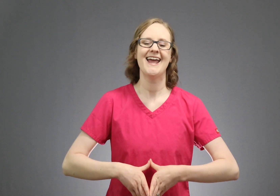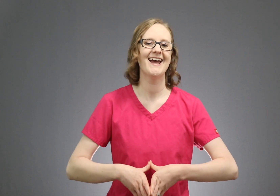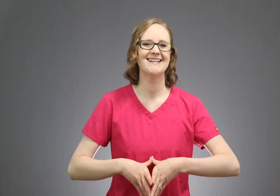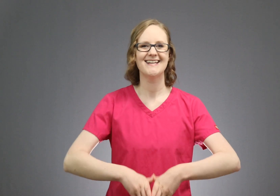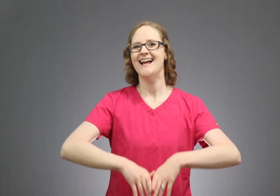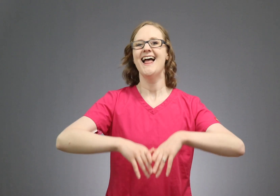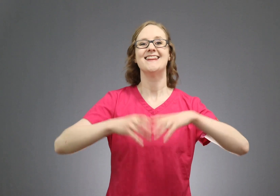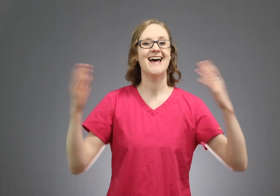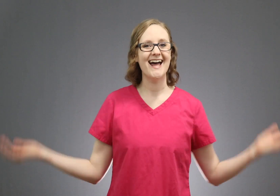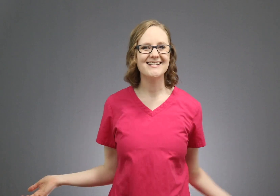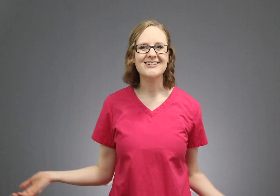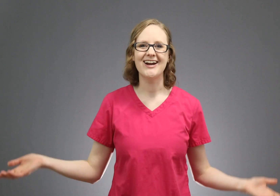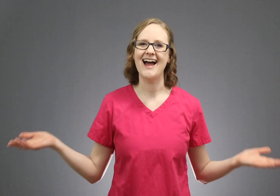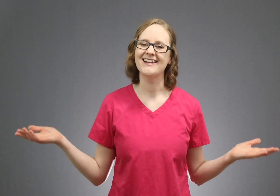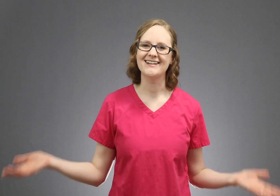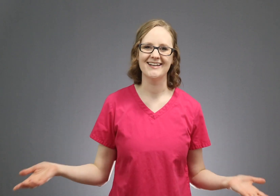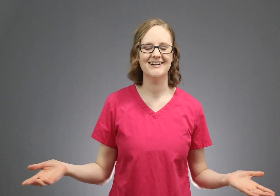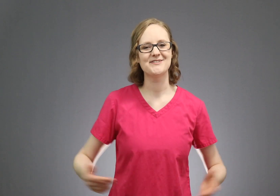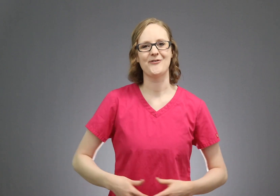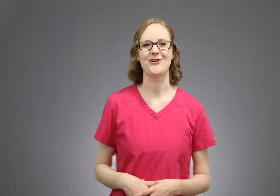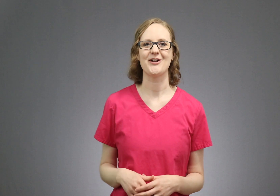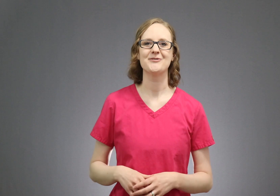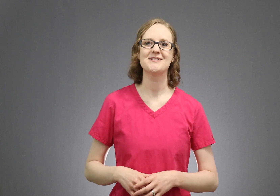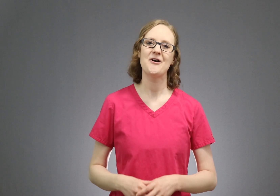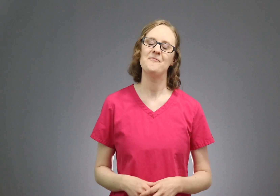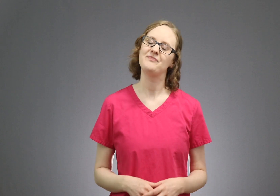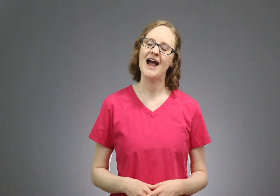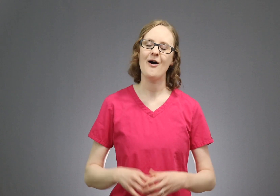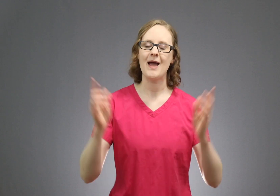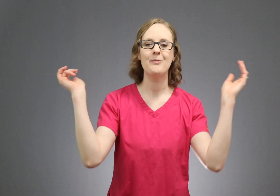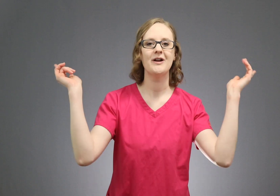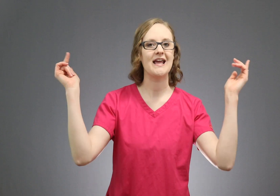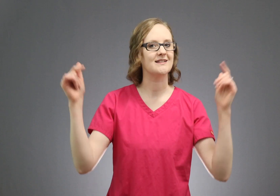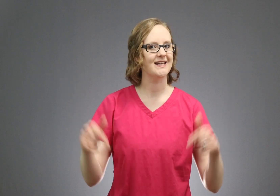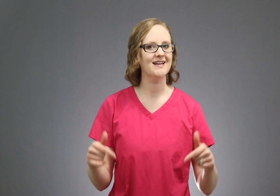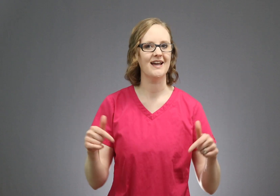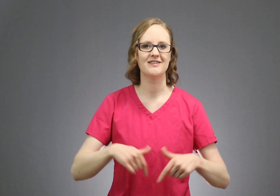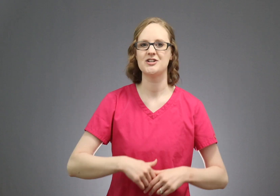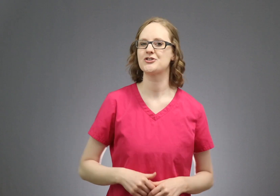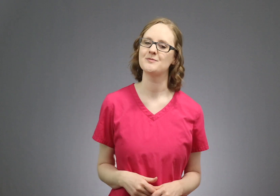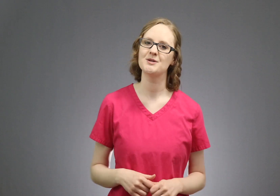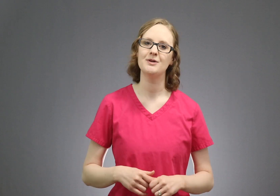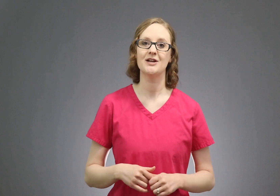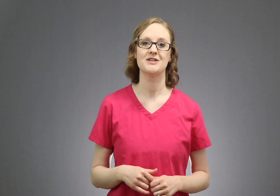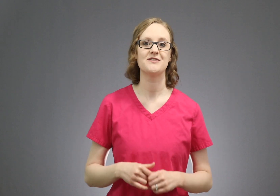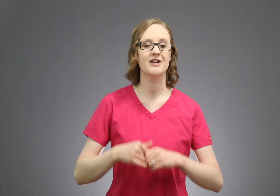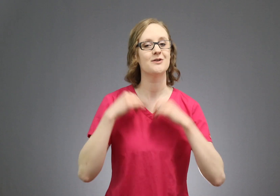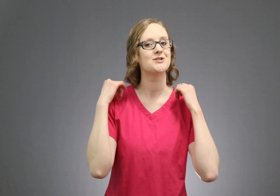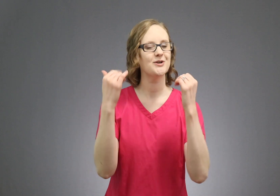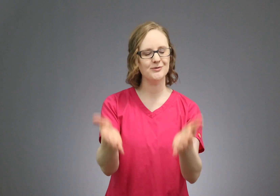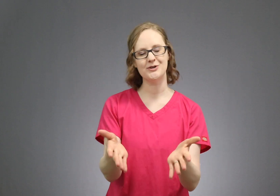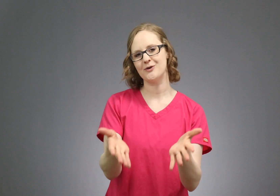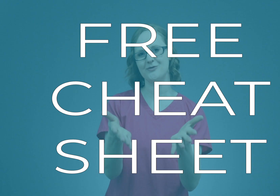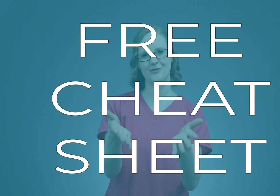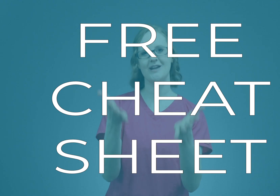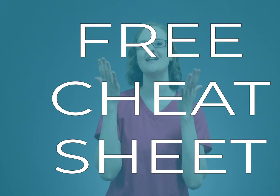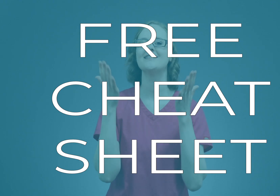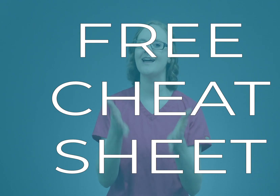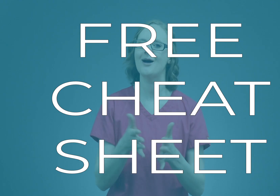And that is creatinine clearance for you! So now I put a link in the description below this video to your free lab